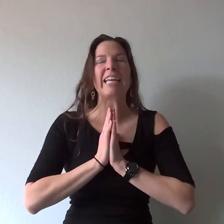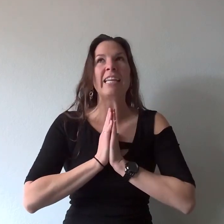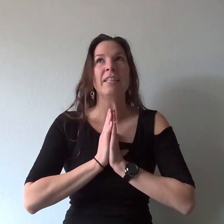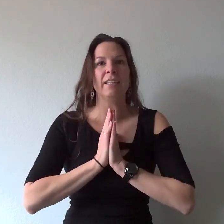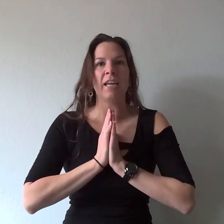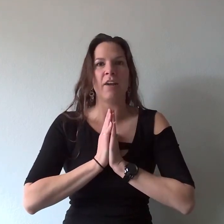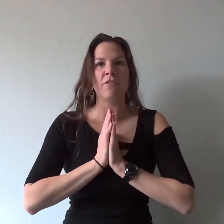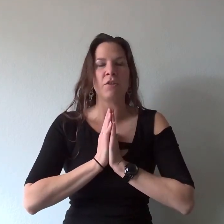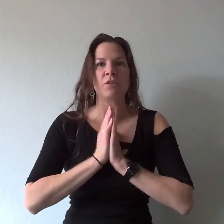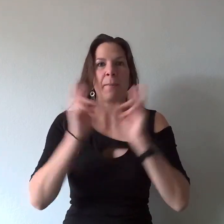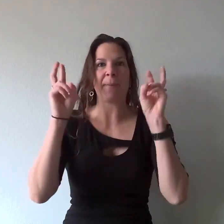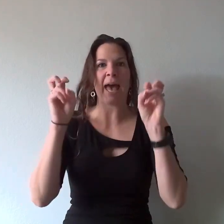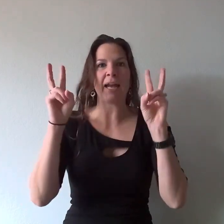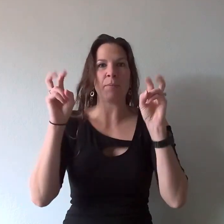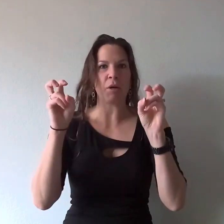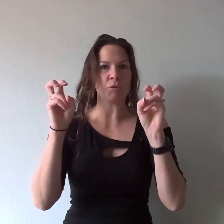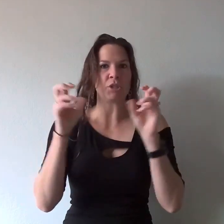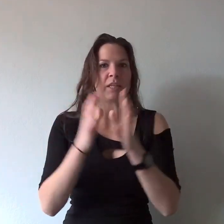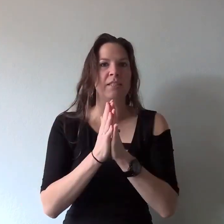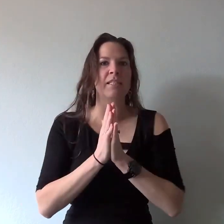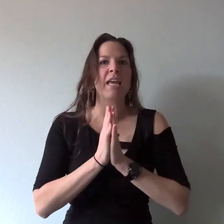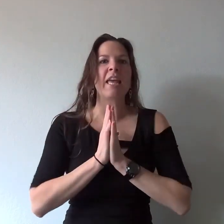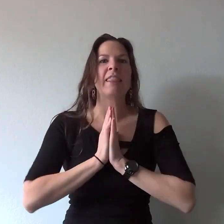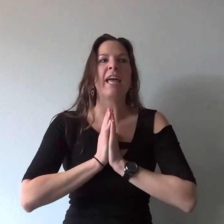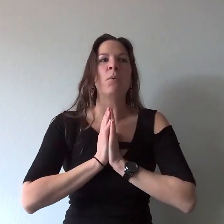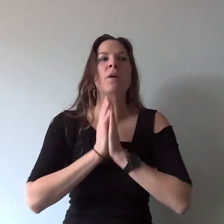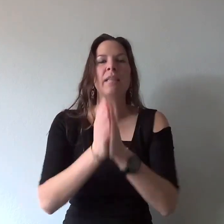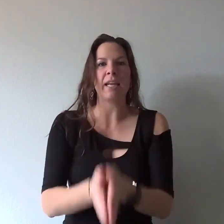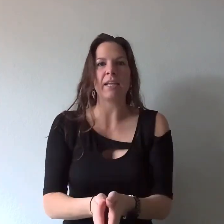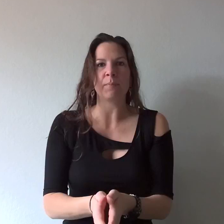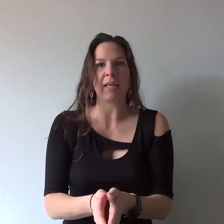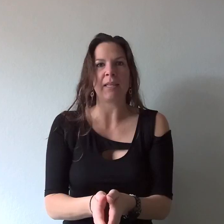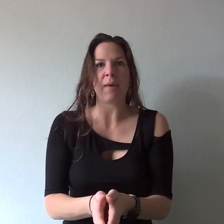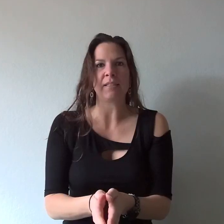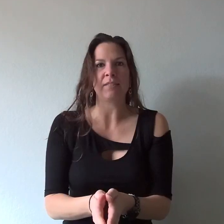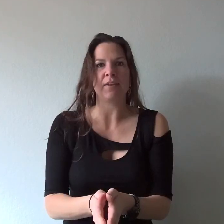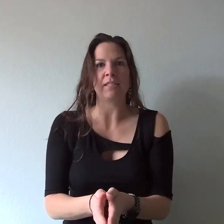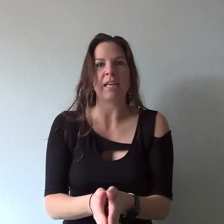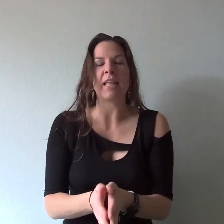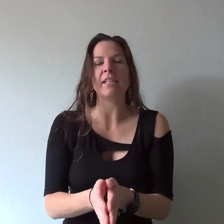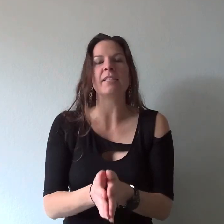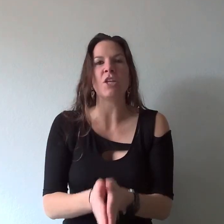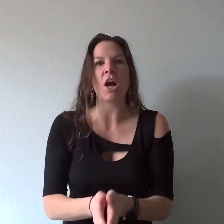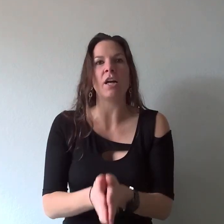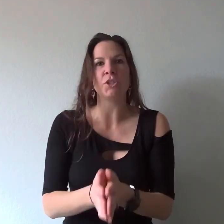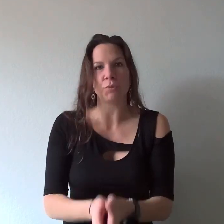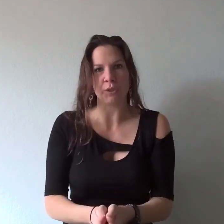inkling of those bad emotions that we're letting them get the best of us and that is not true